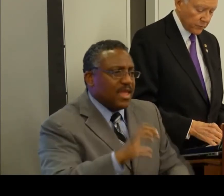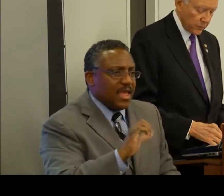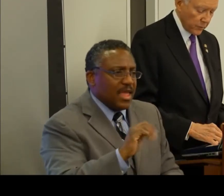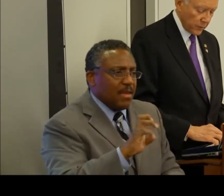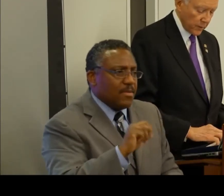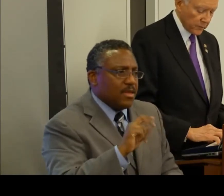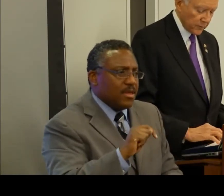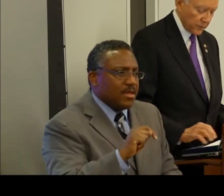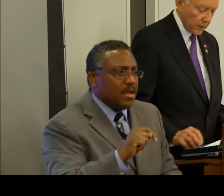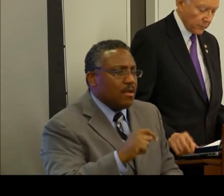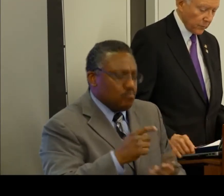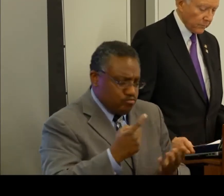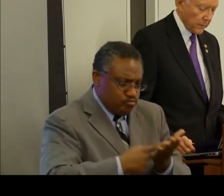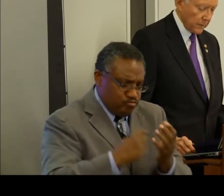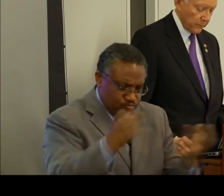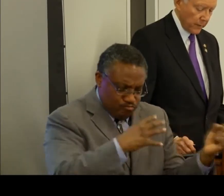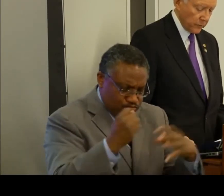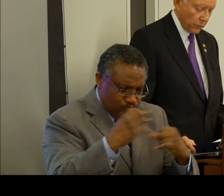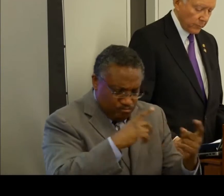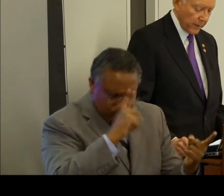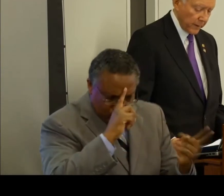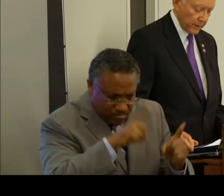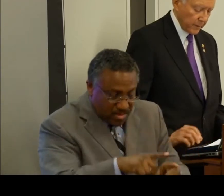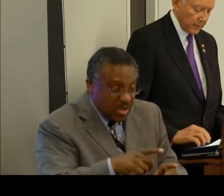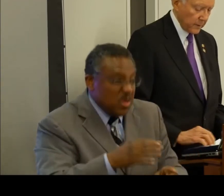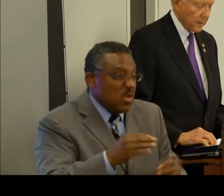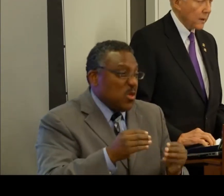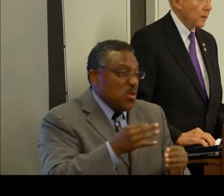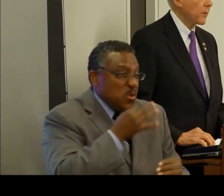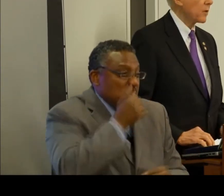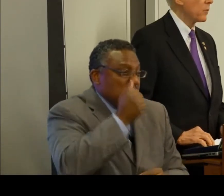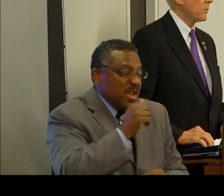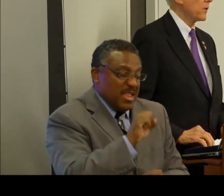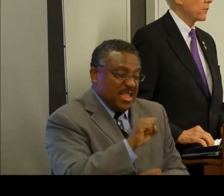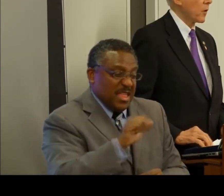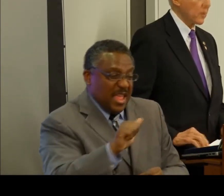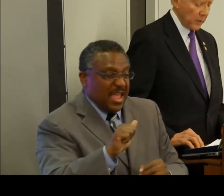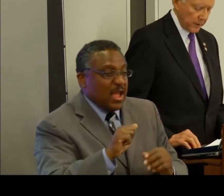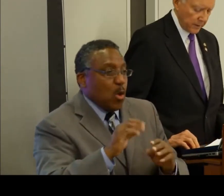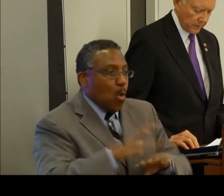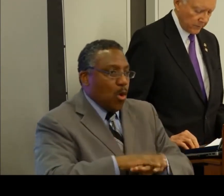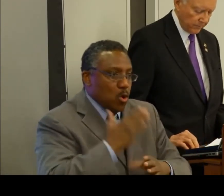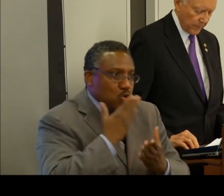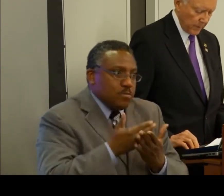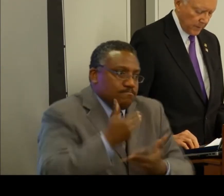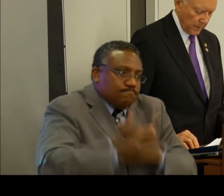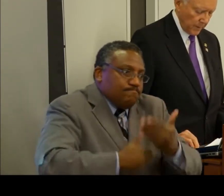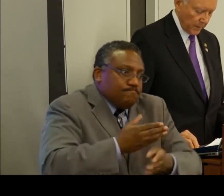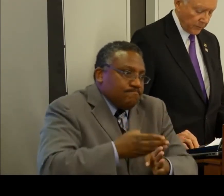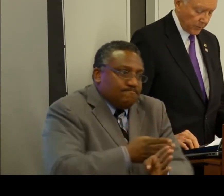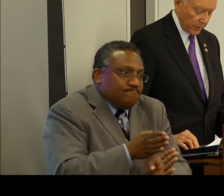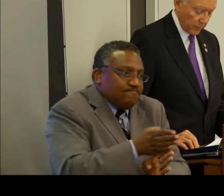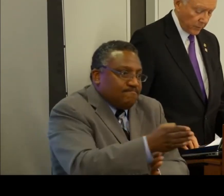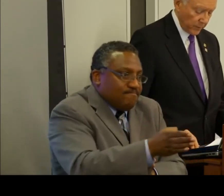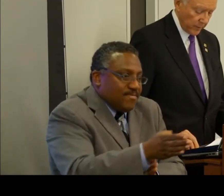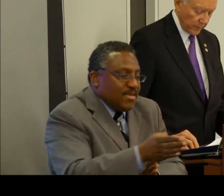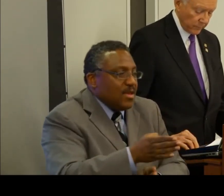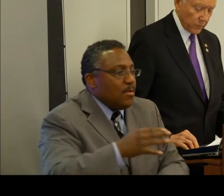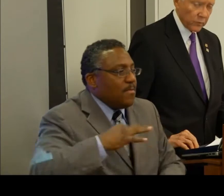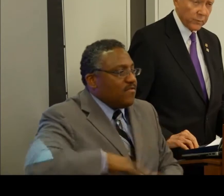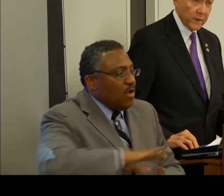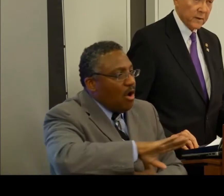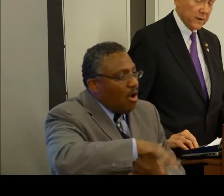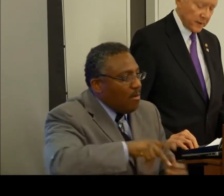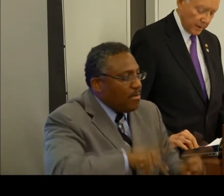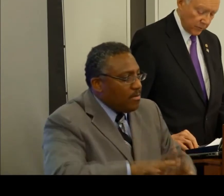act to put Social Security on a sustainable financial path, the better it will be for all Americans. And I certainly agree with